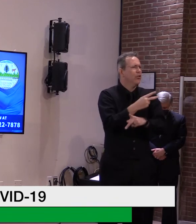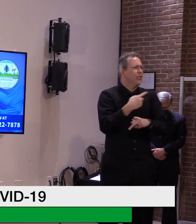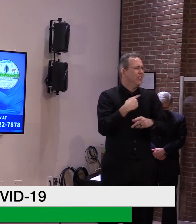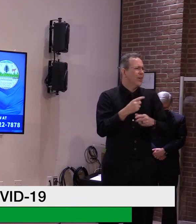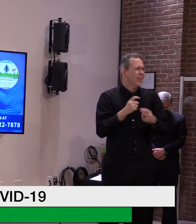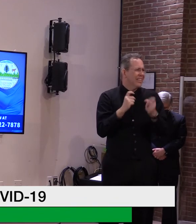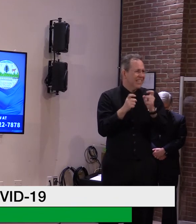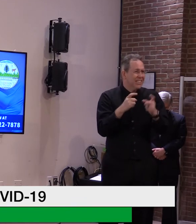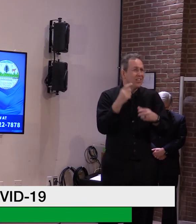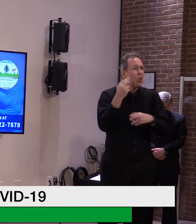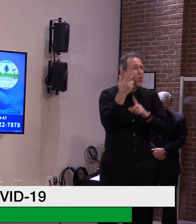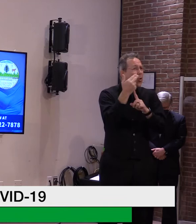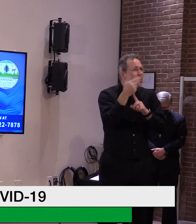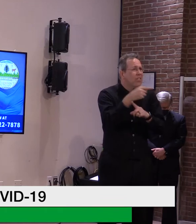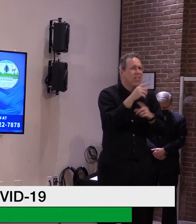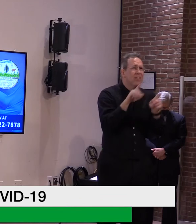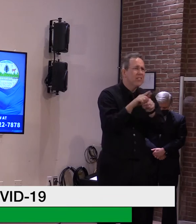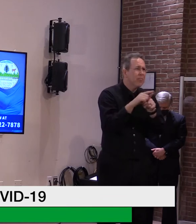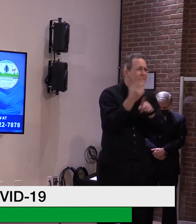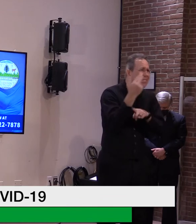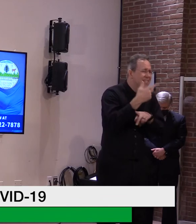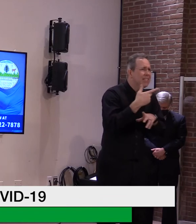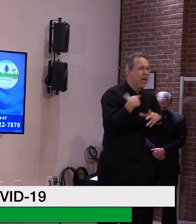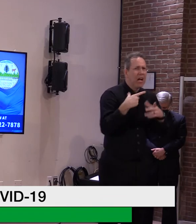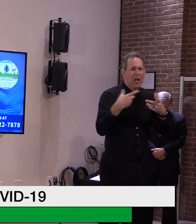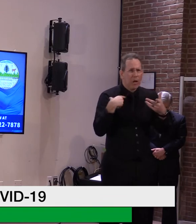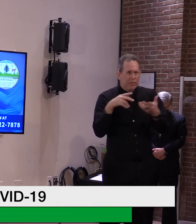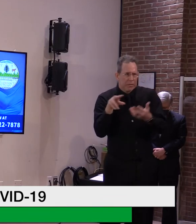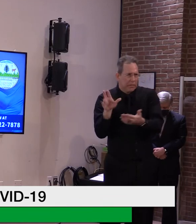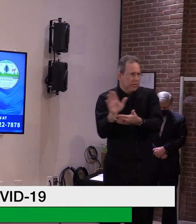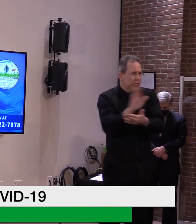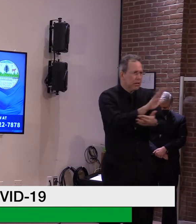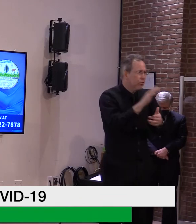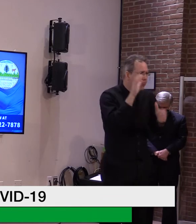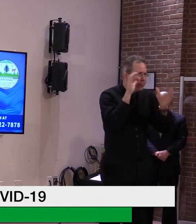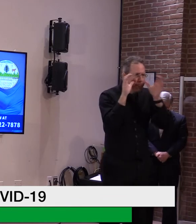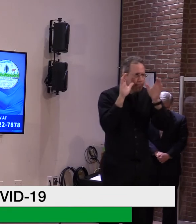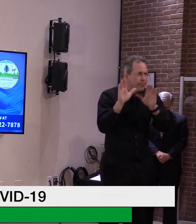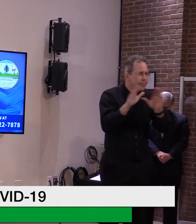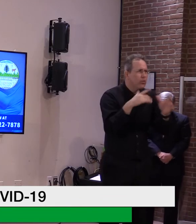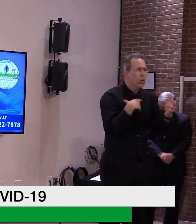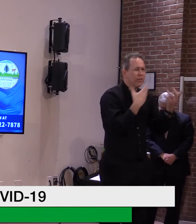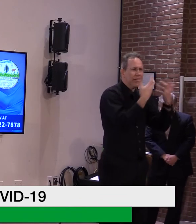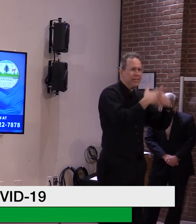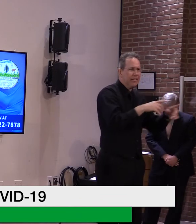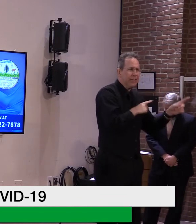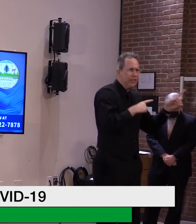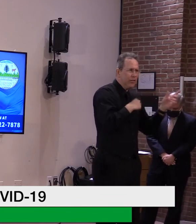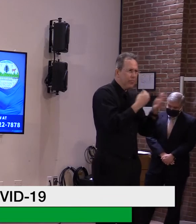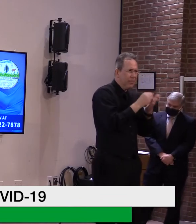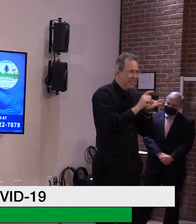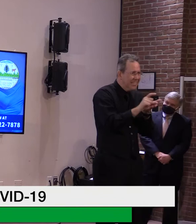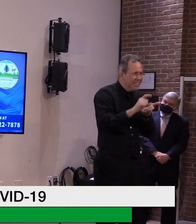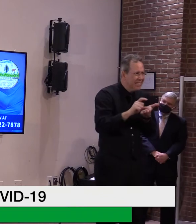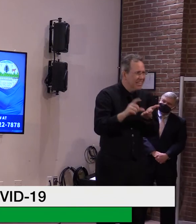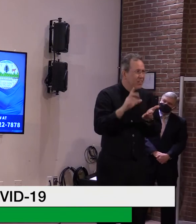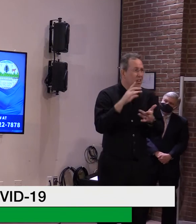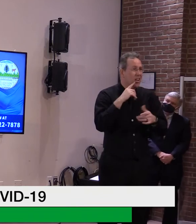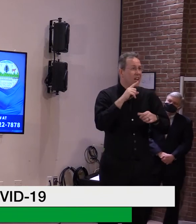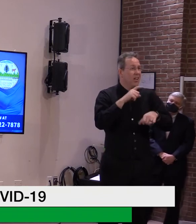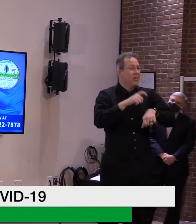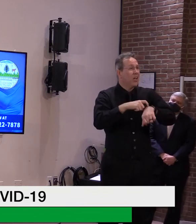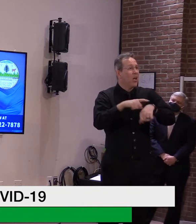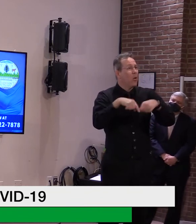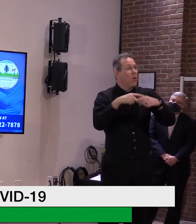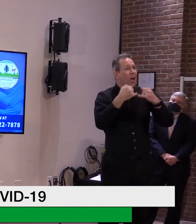the details are all unraveled and we have a better understanding of that. I don't want to promise anything as